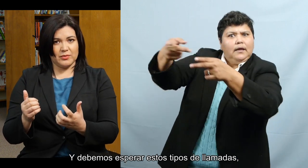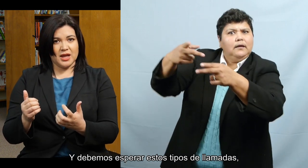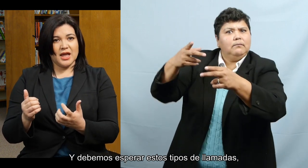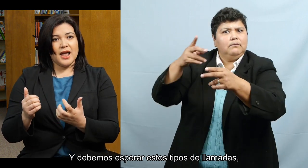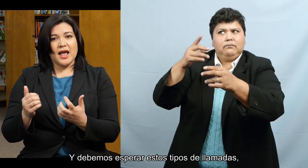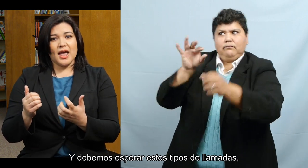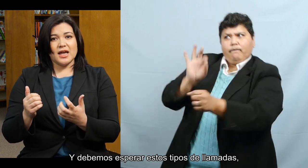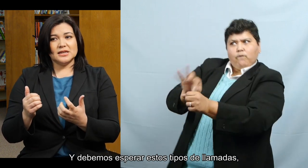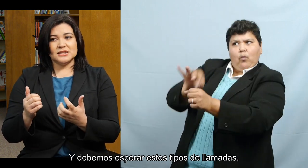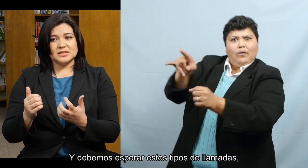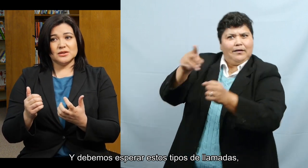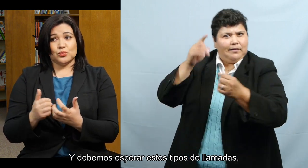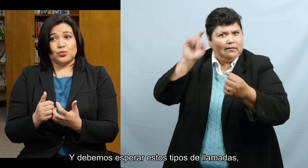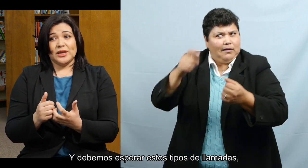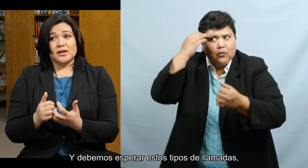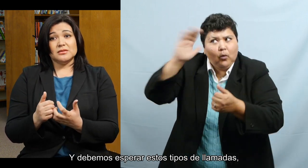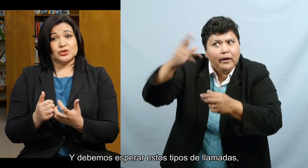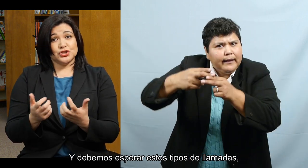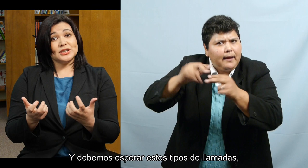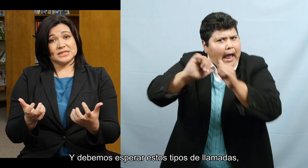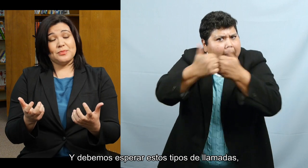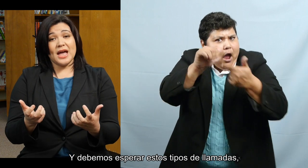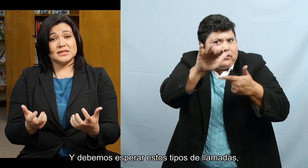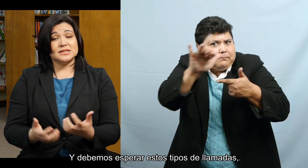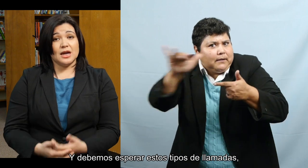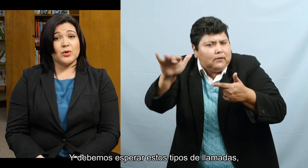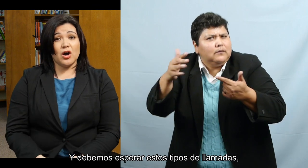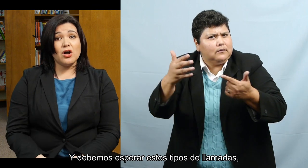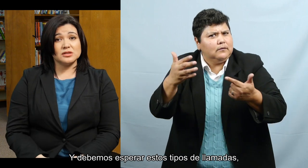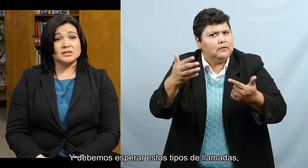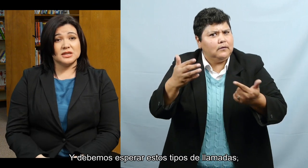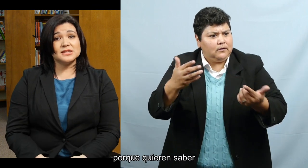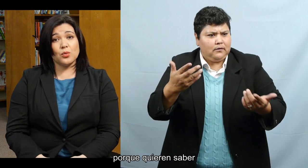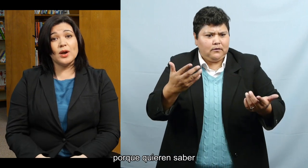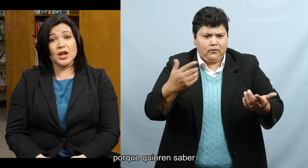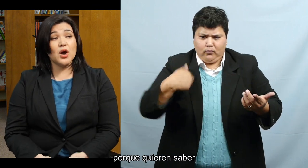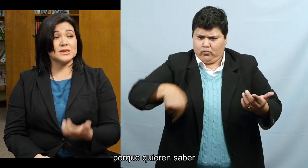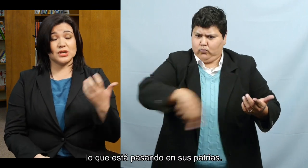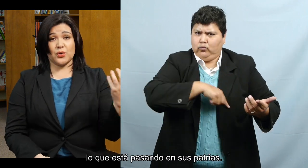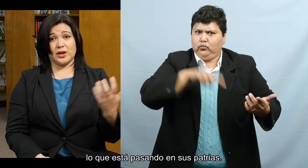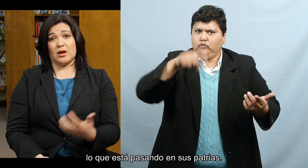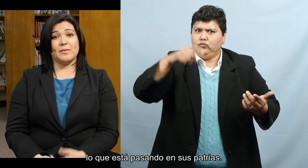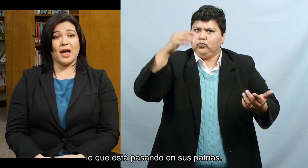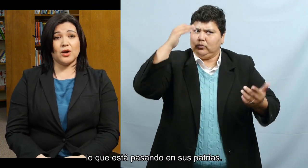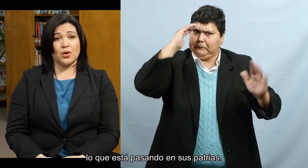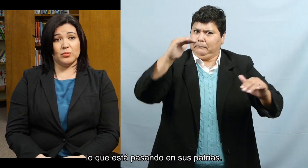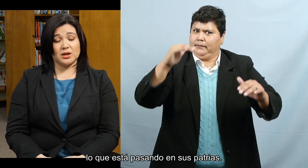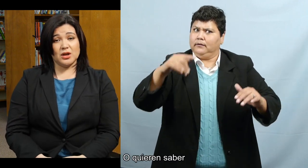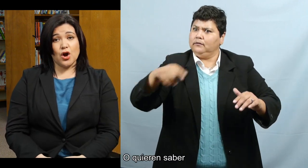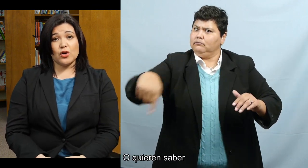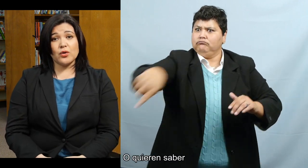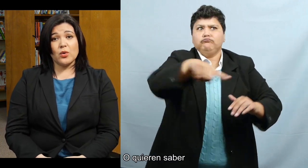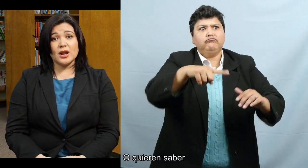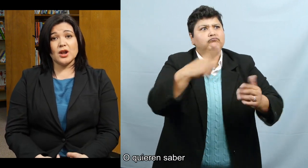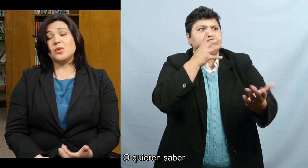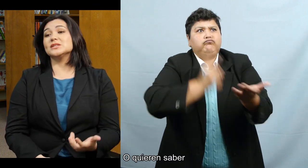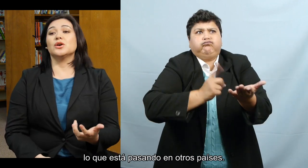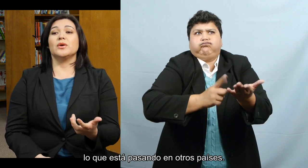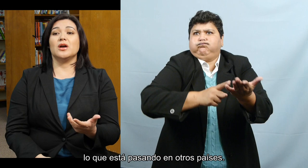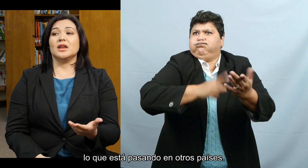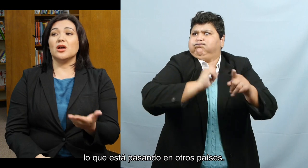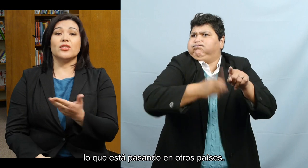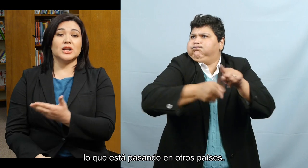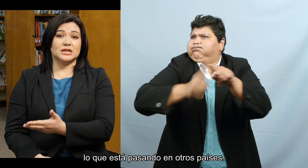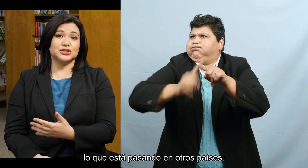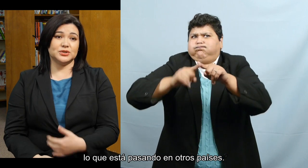spell them. And we should expect these type of calls because they want to know what's going on back home. Or they want to know